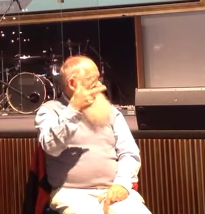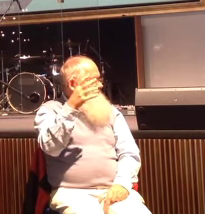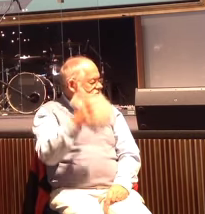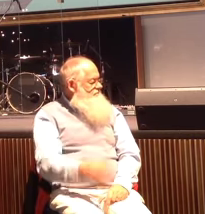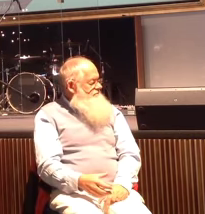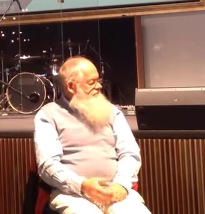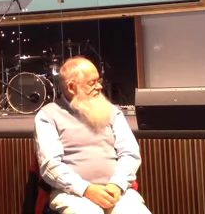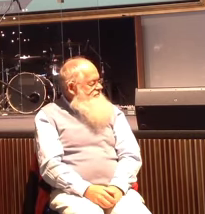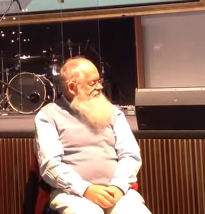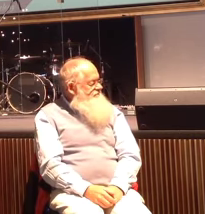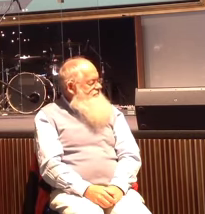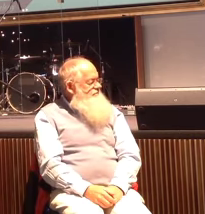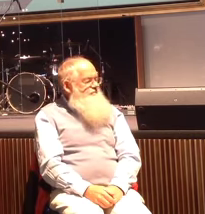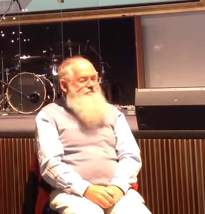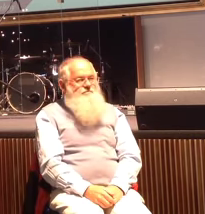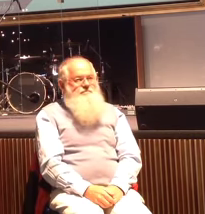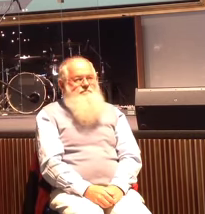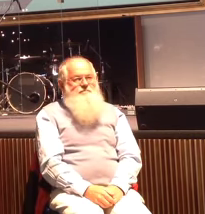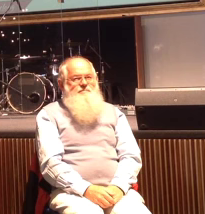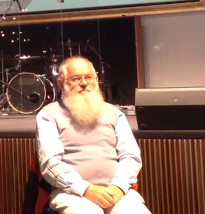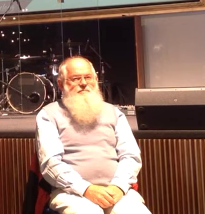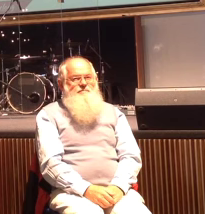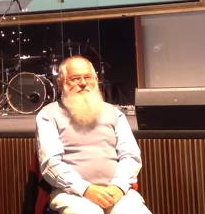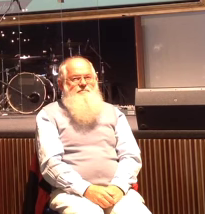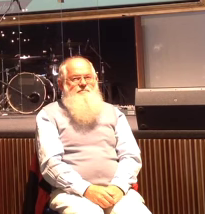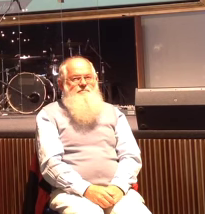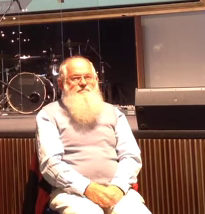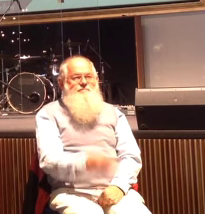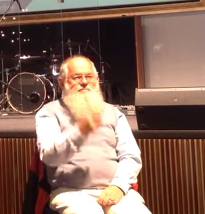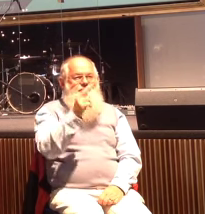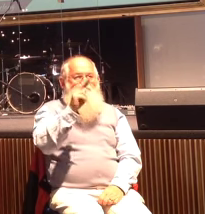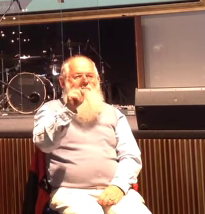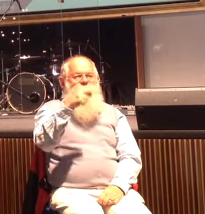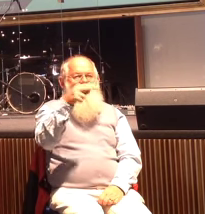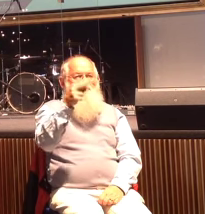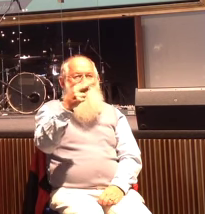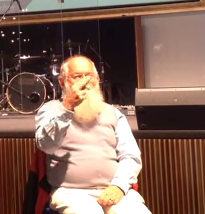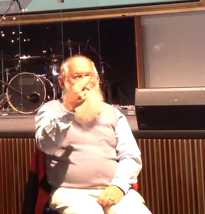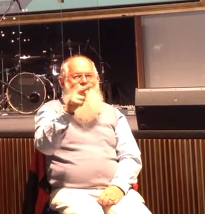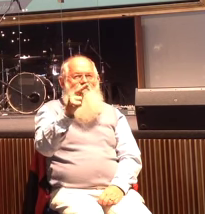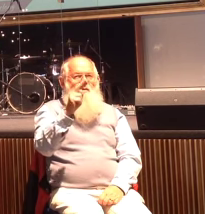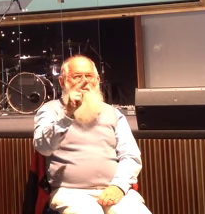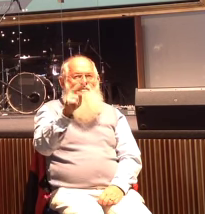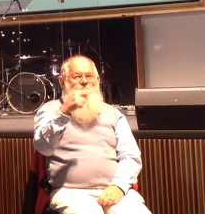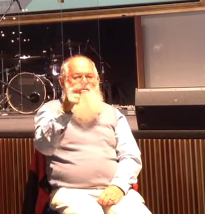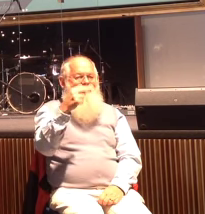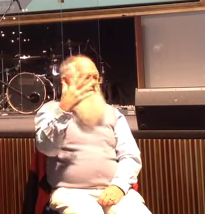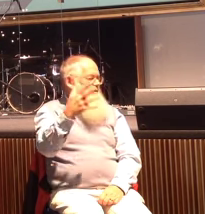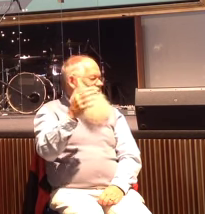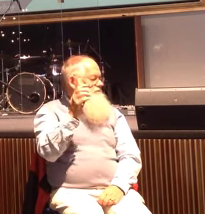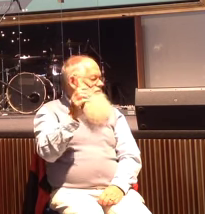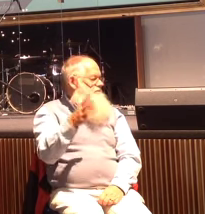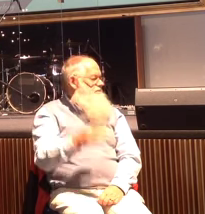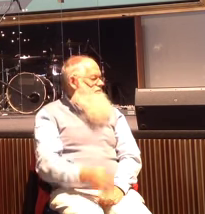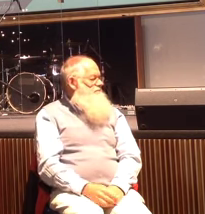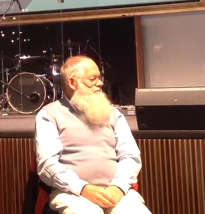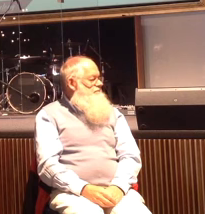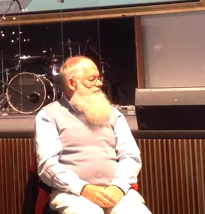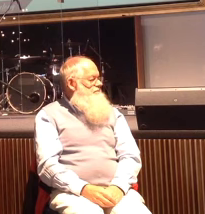and we'll read 22 to 25 to start off with. One day Jesus said to His